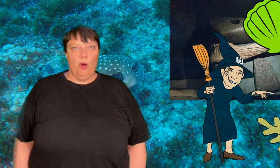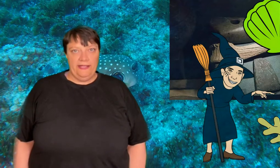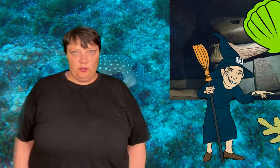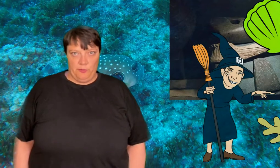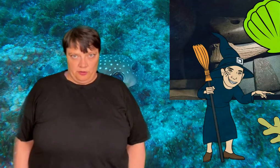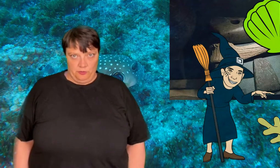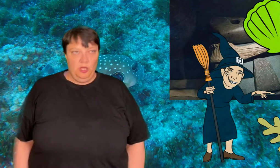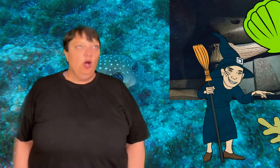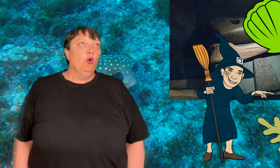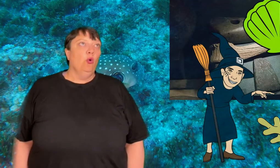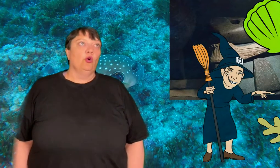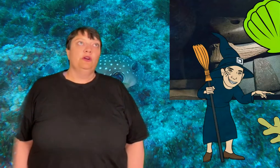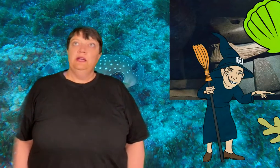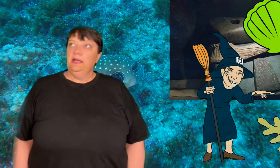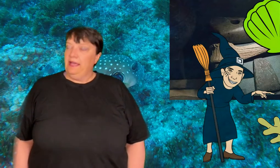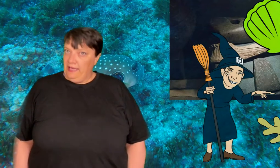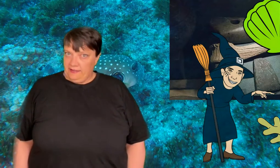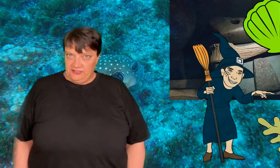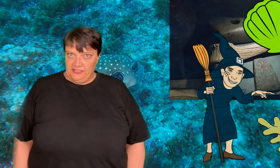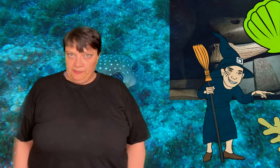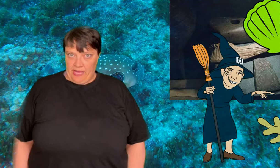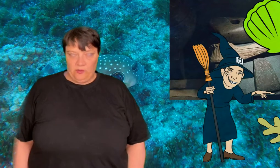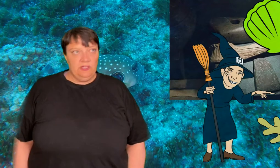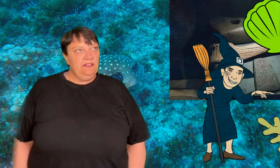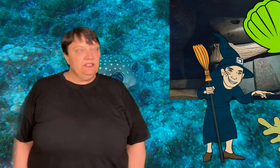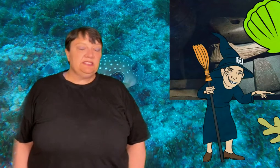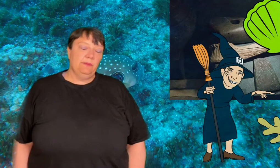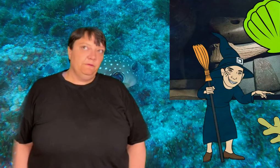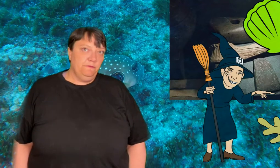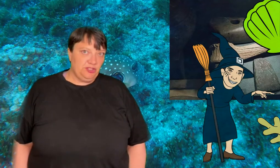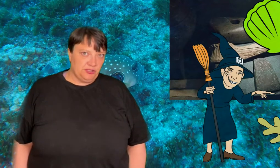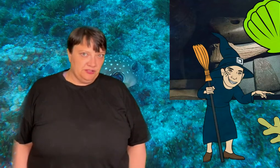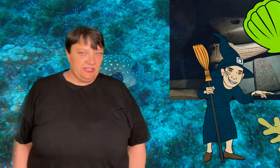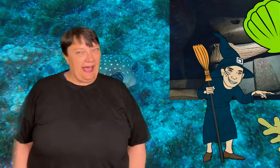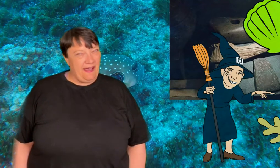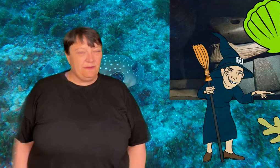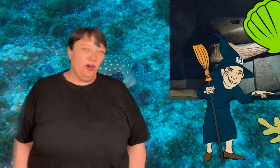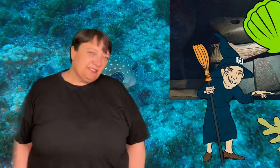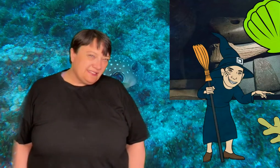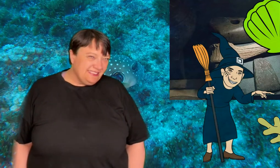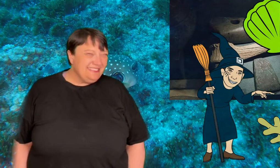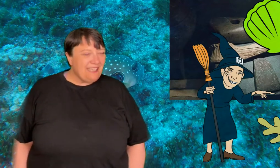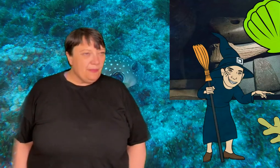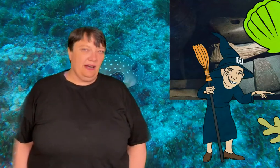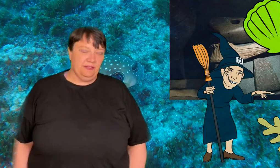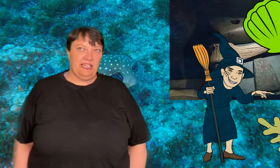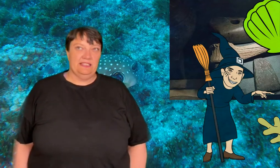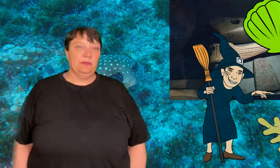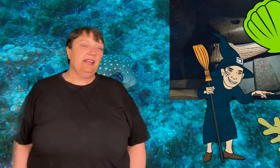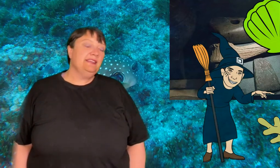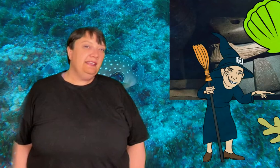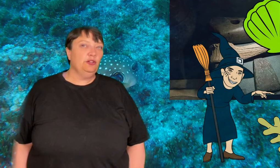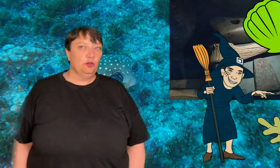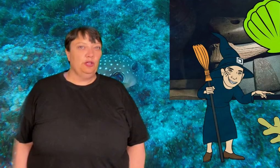whale bone or any other sea mammal. Even some fishes have got some kind of